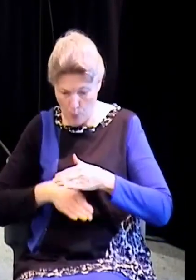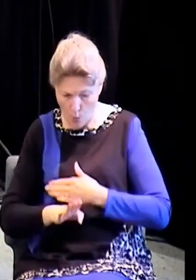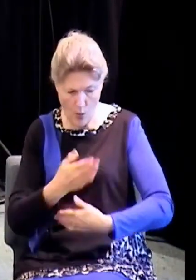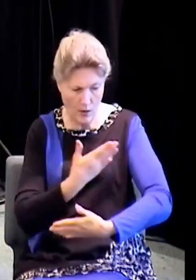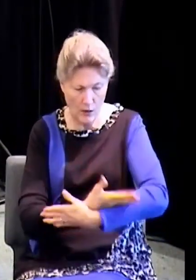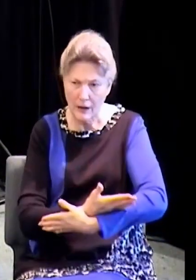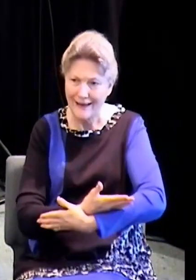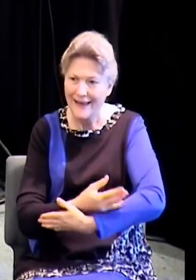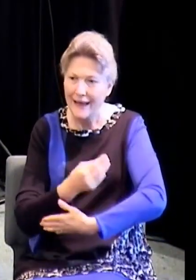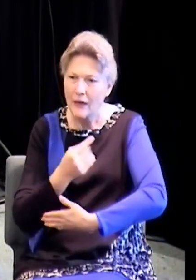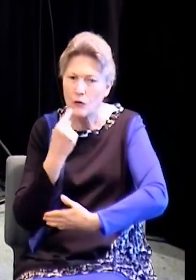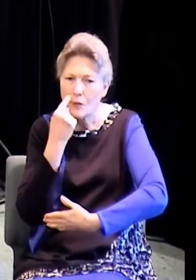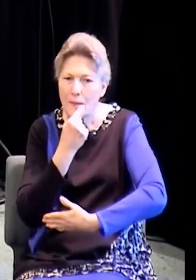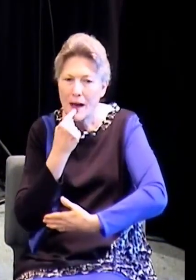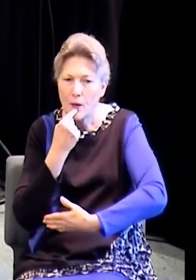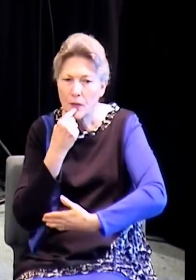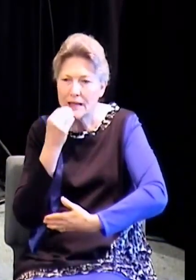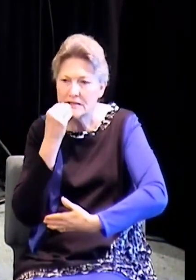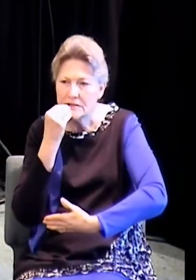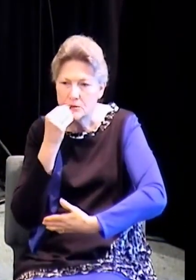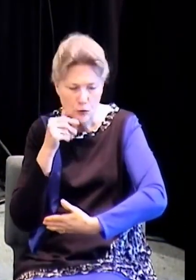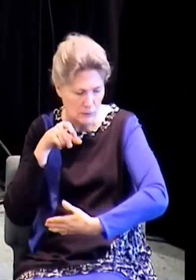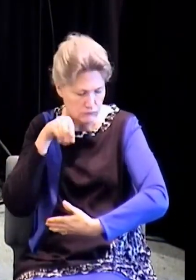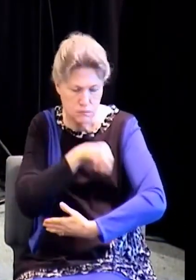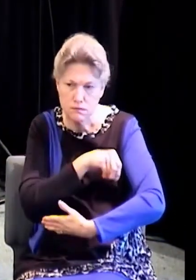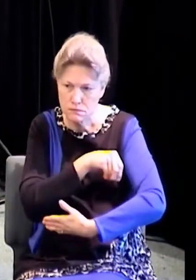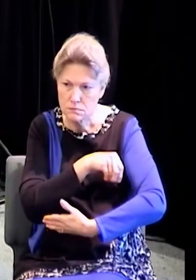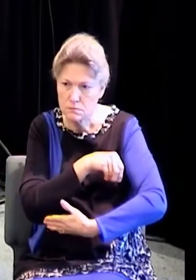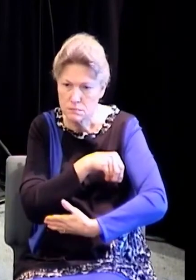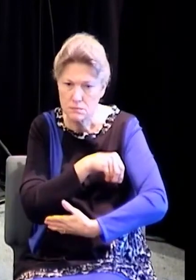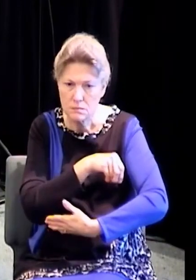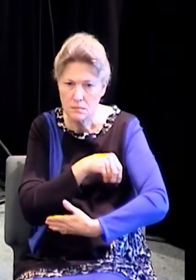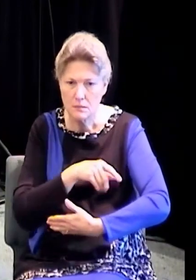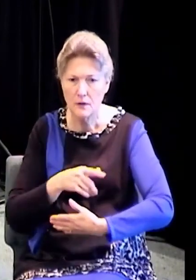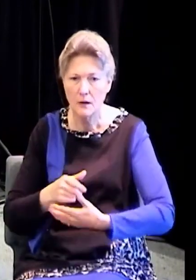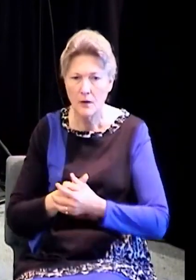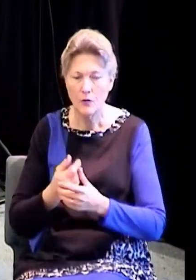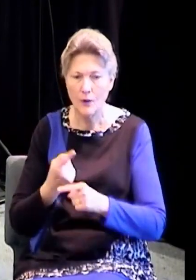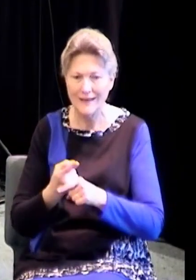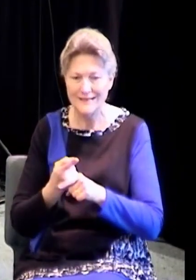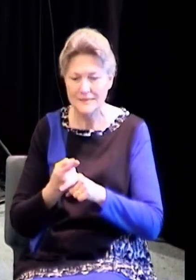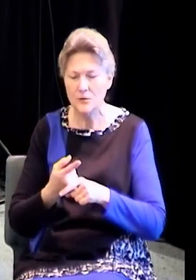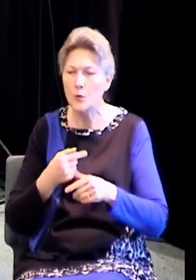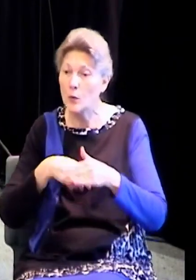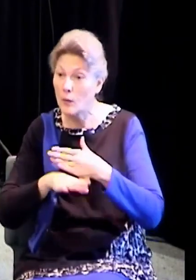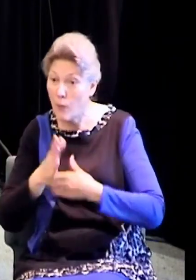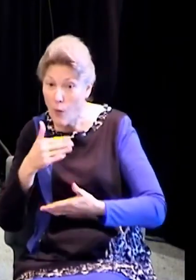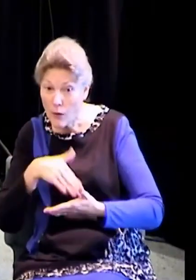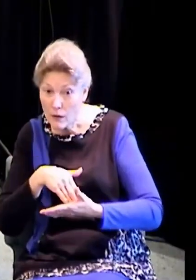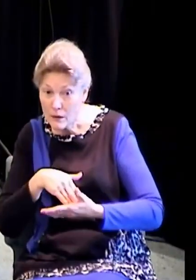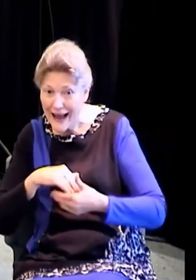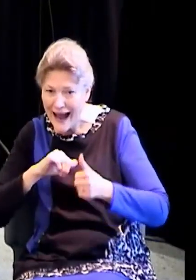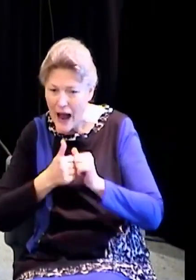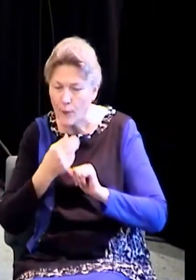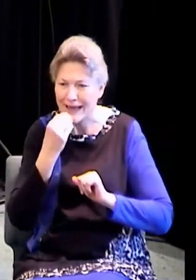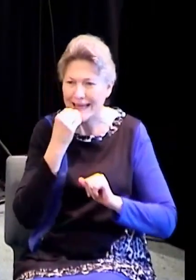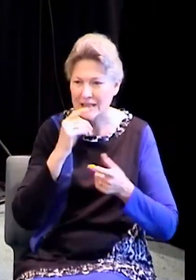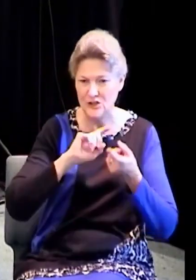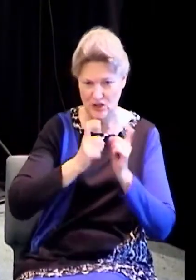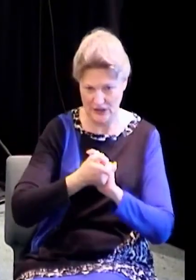When we are born again, it's amazing the difference in how we eat changes. He said you're going to,